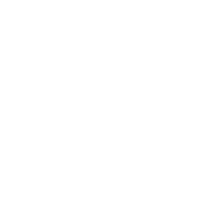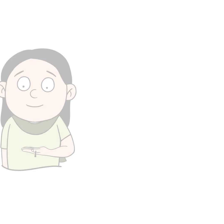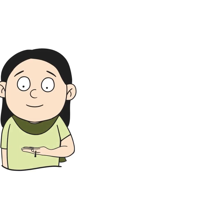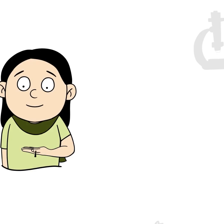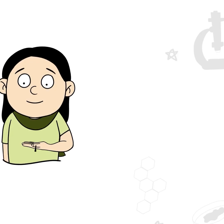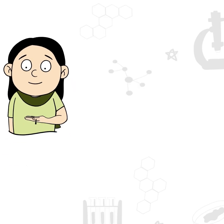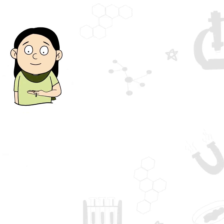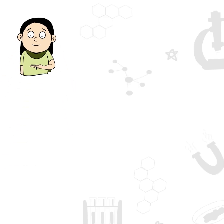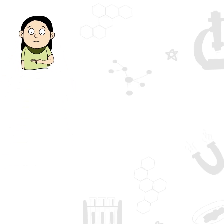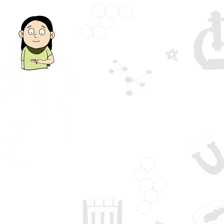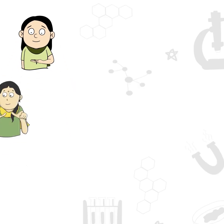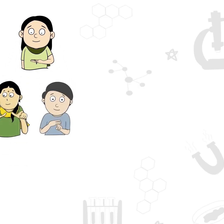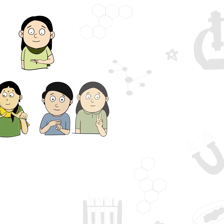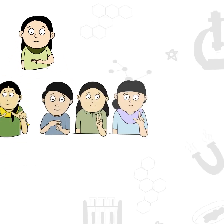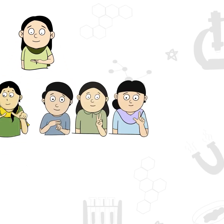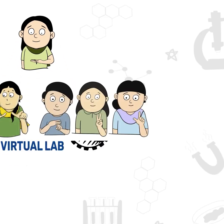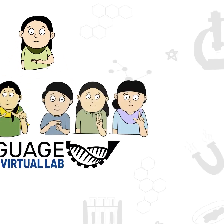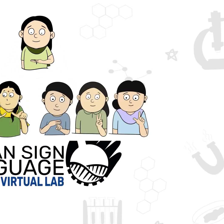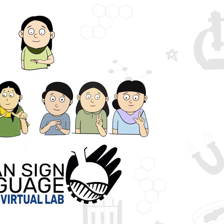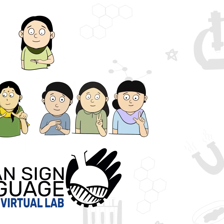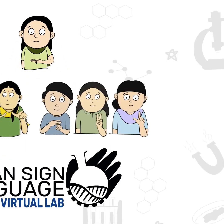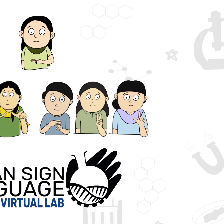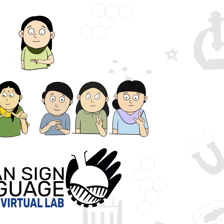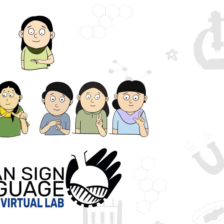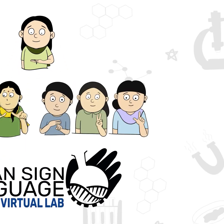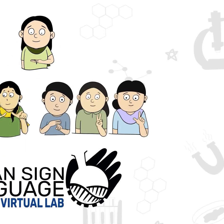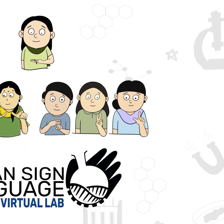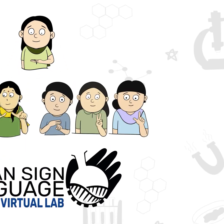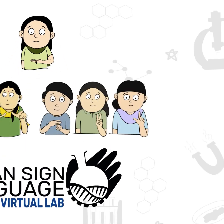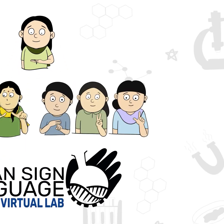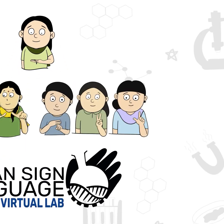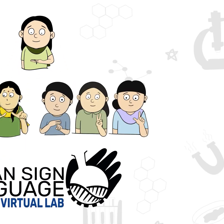Welcome to ISL Enabled, Virtual Lab of CSIR.